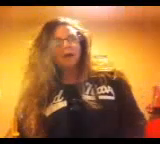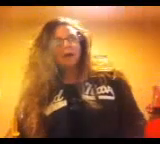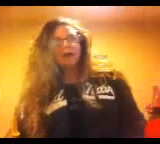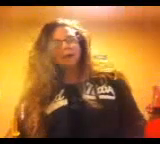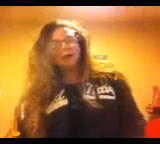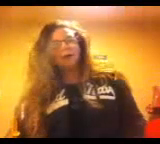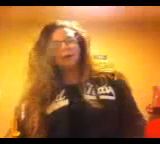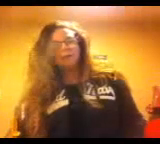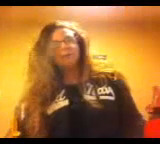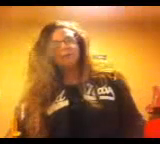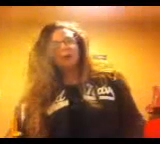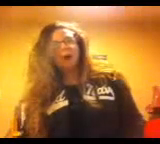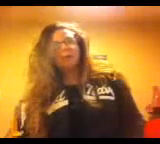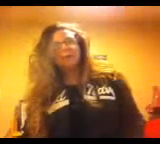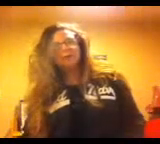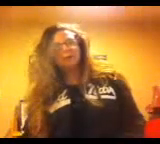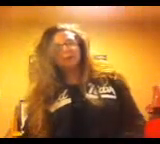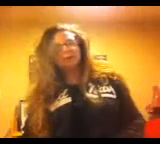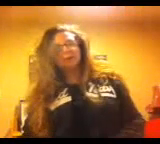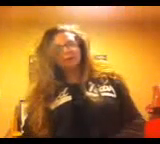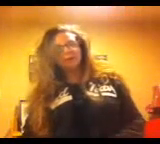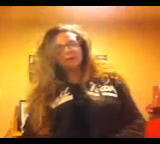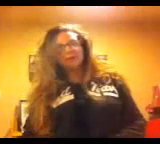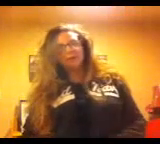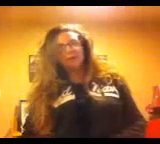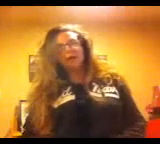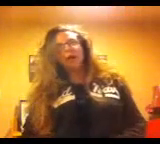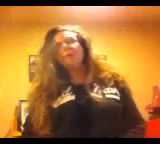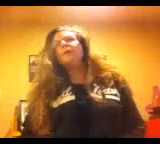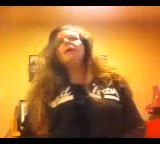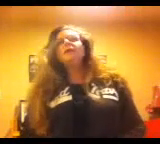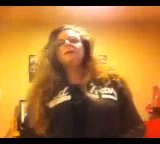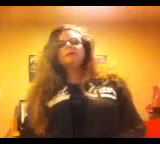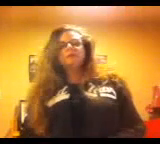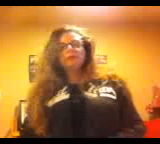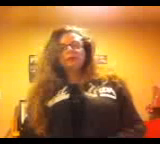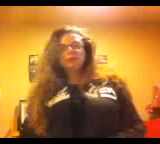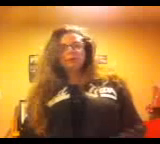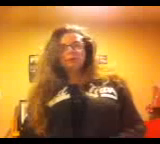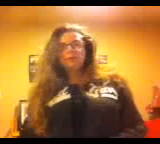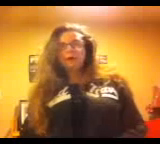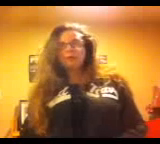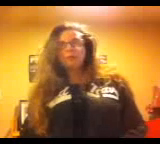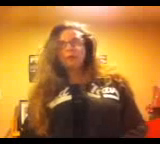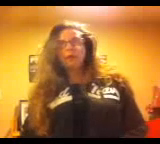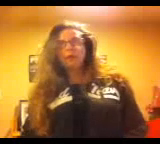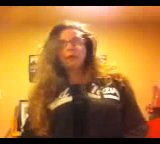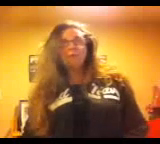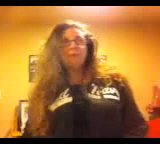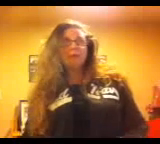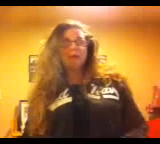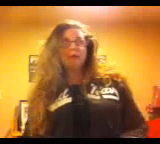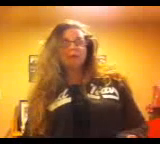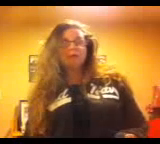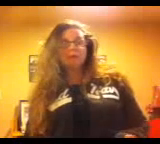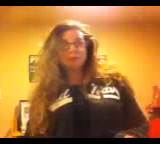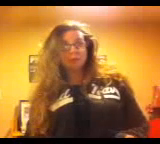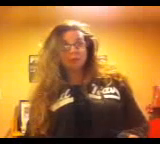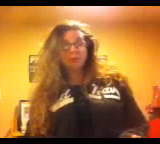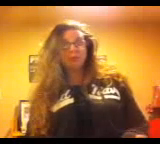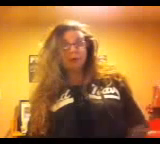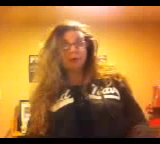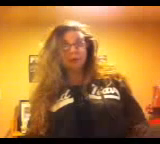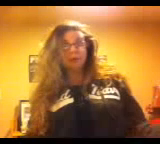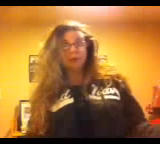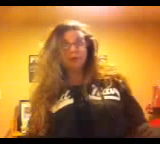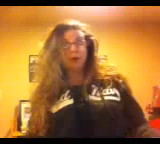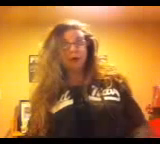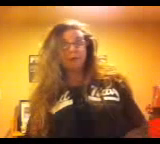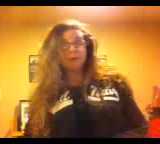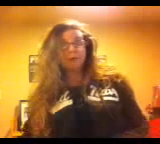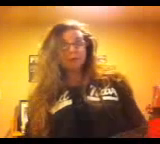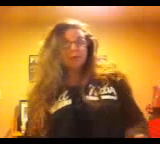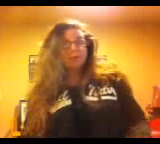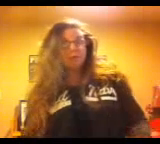hello I'm Michelle Stefferson I'm an NSD here with AmeriPlan and have been here since 2005 June of